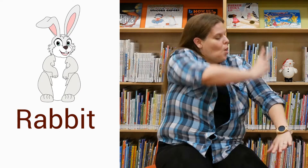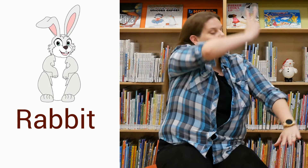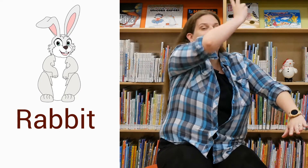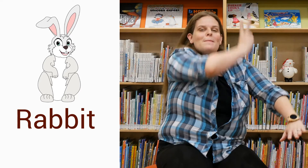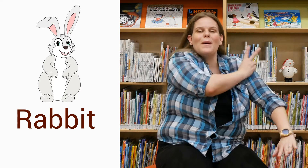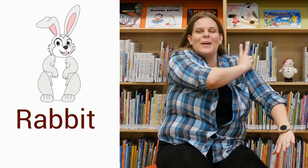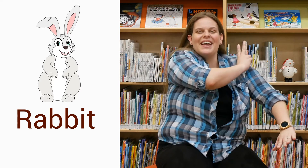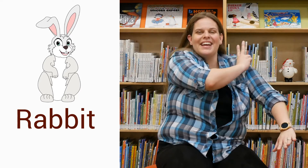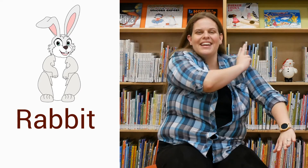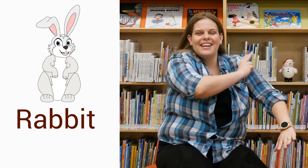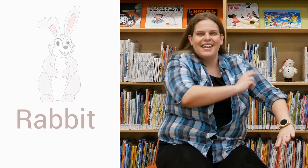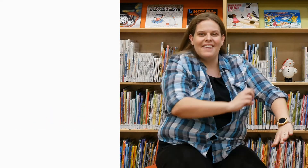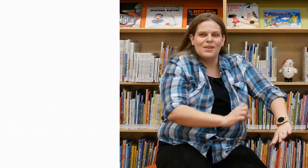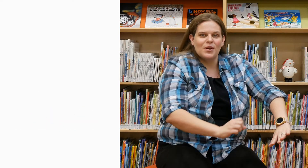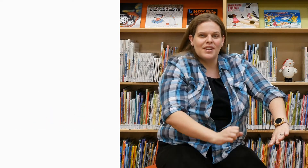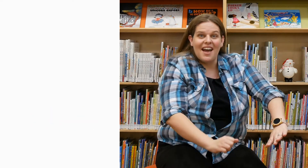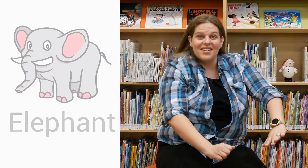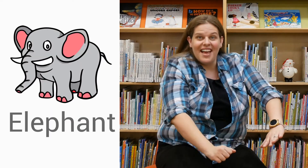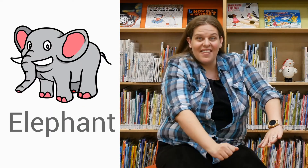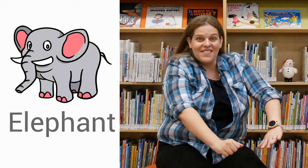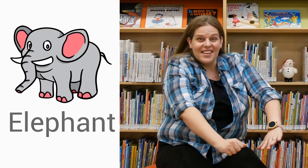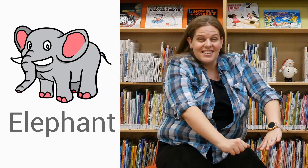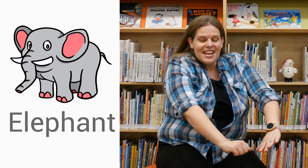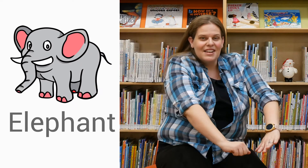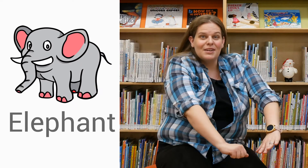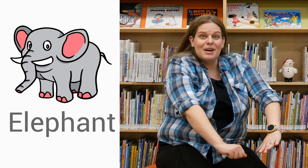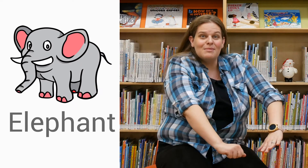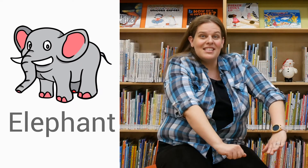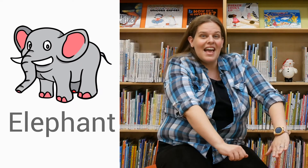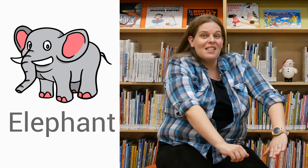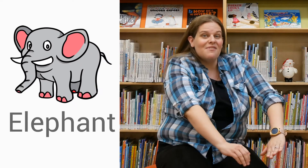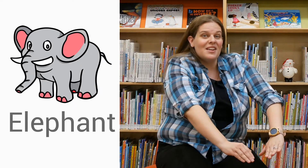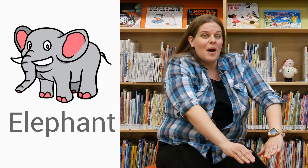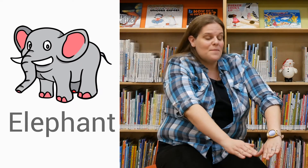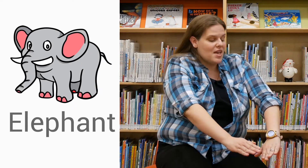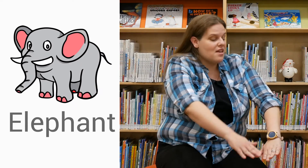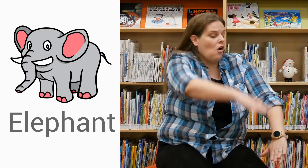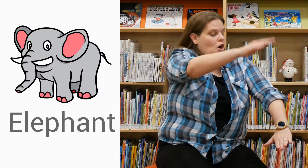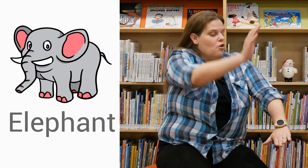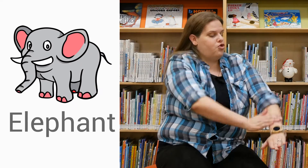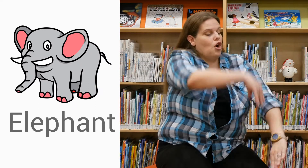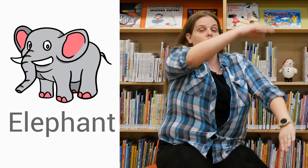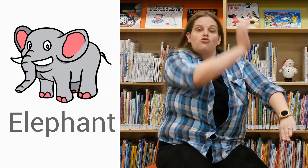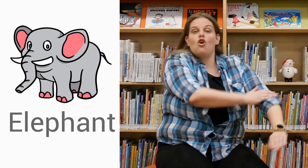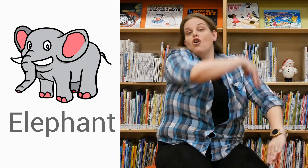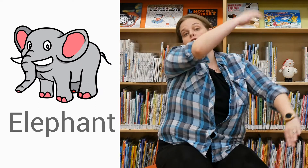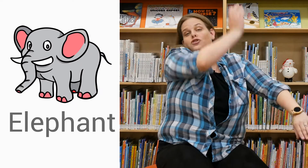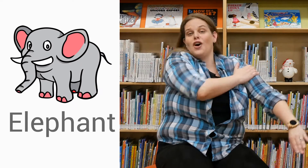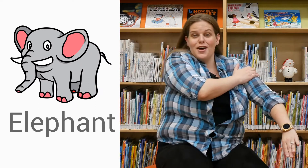boing, boing. And then we're going to have an elephant. Here comes the elephant up the hill. Good, good, good.